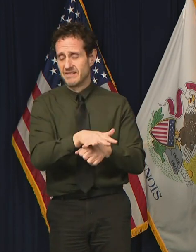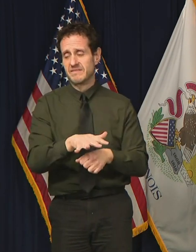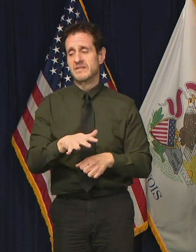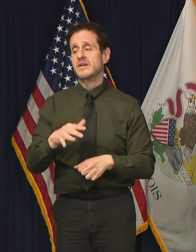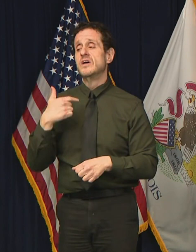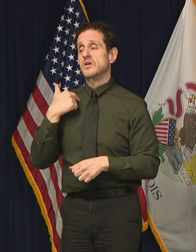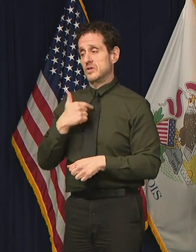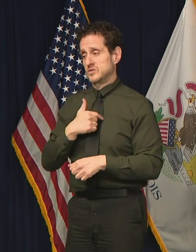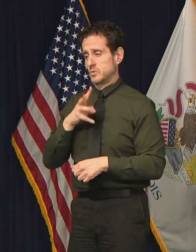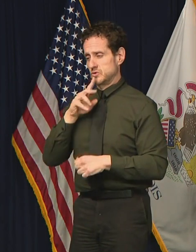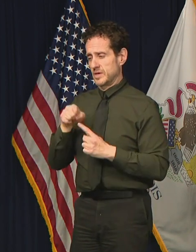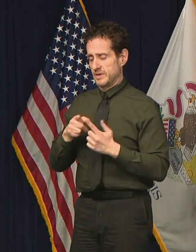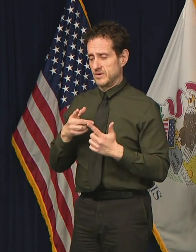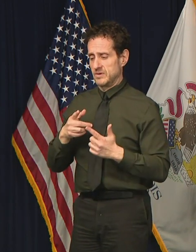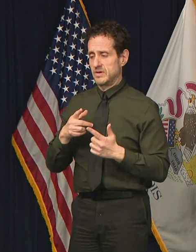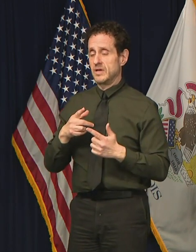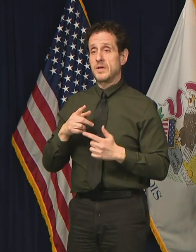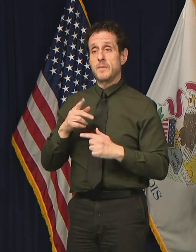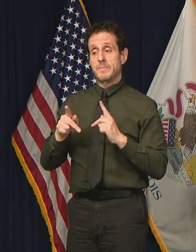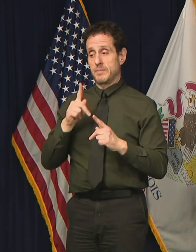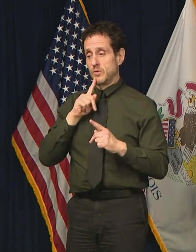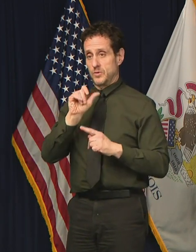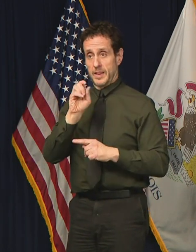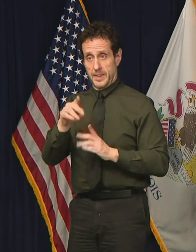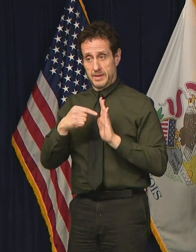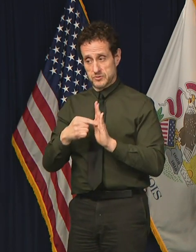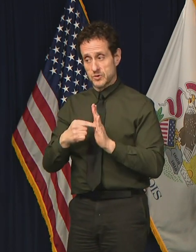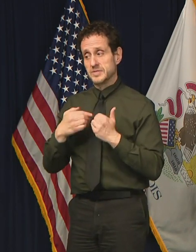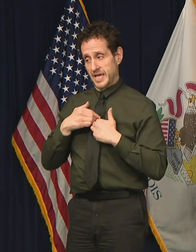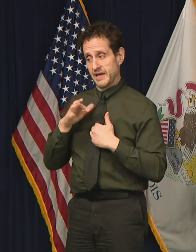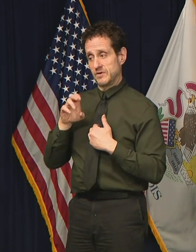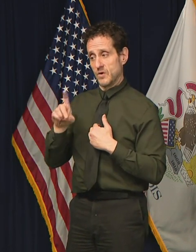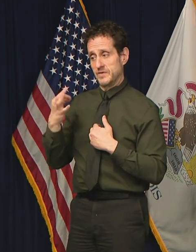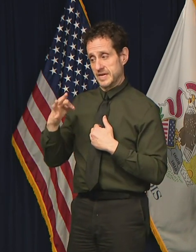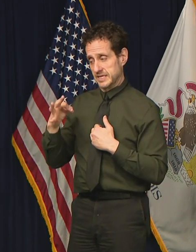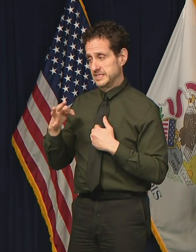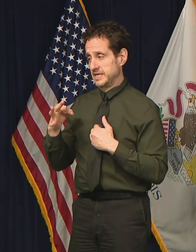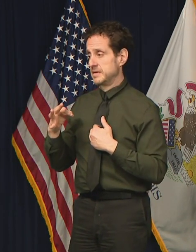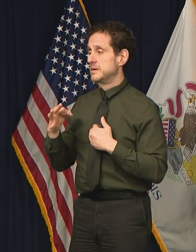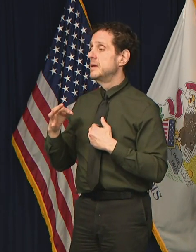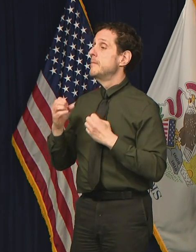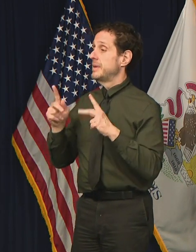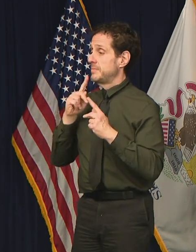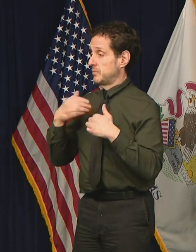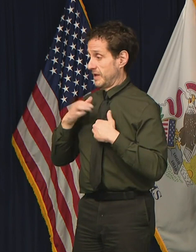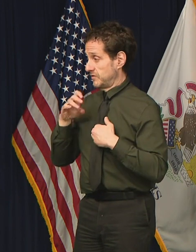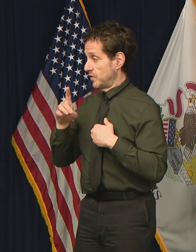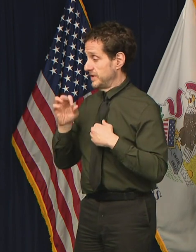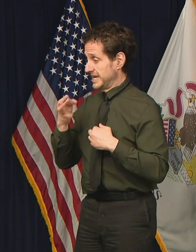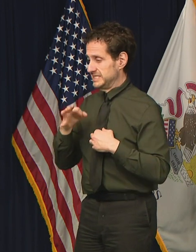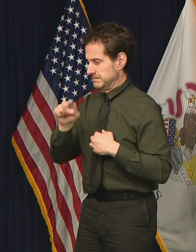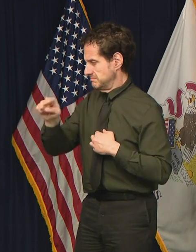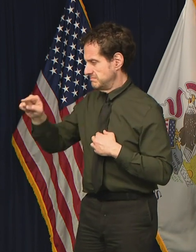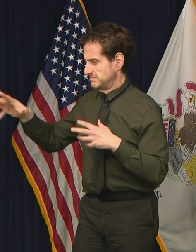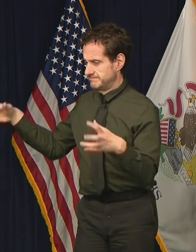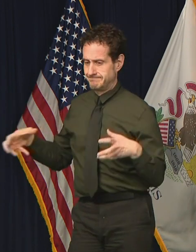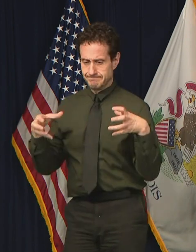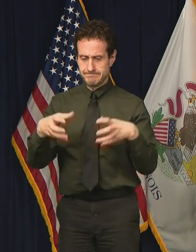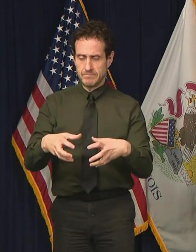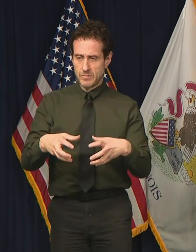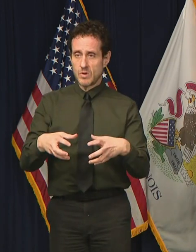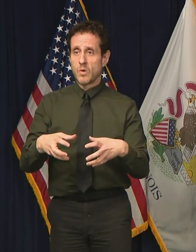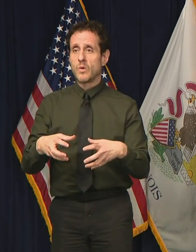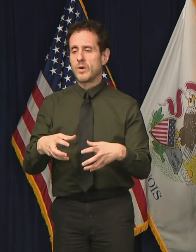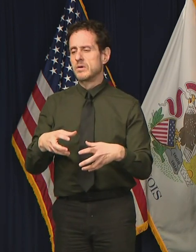multiple laboratory confirmed COVID-19 cases together as a group or quarantining close contacts of a particular case